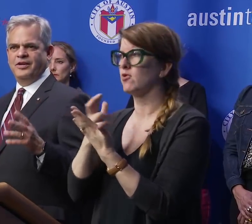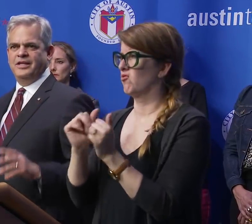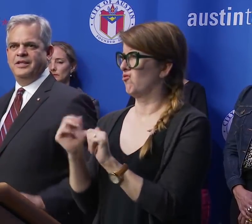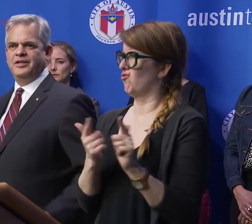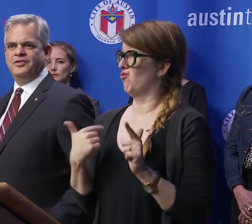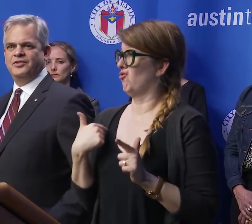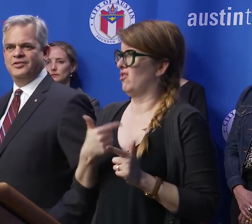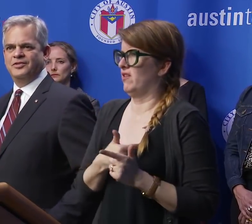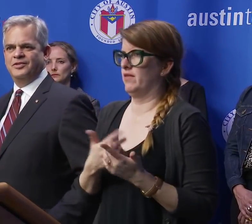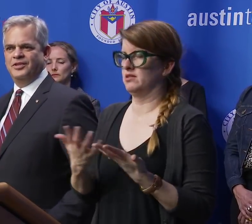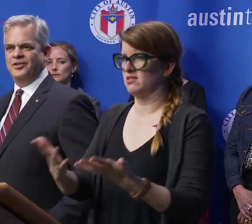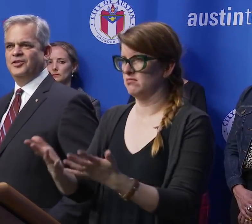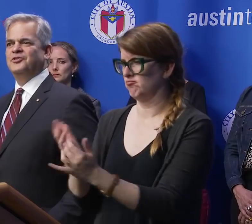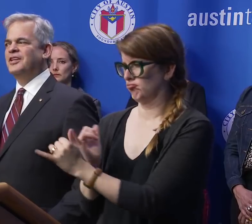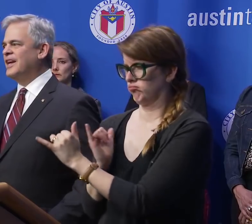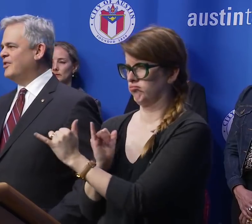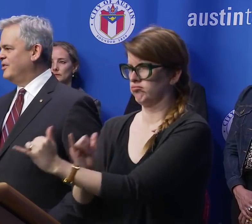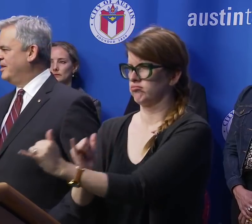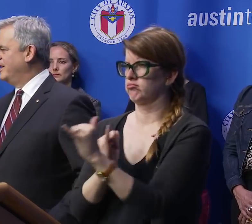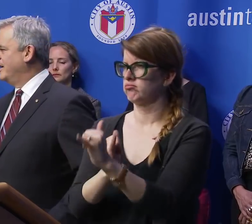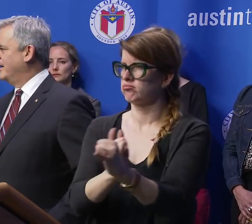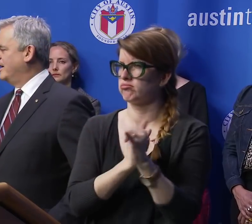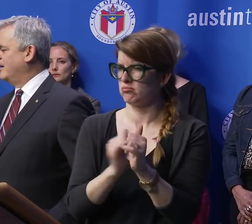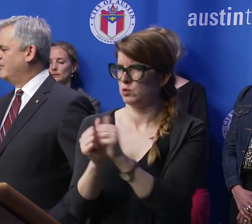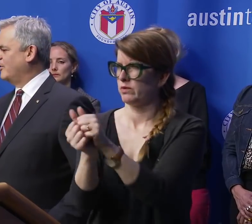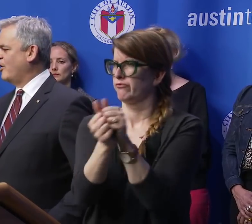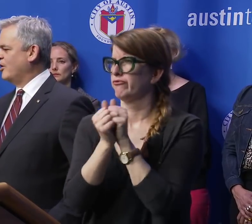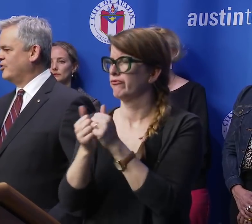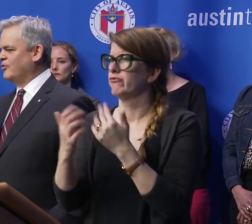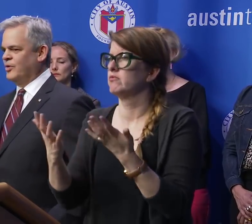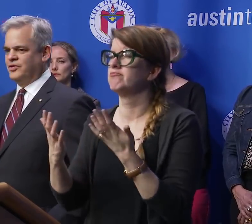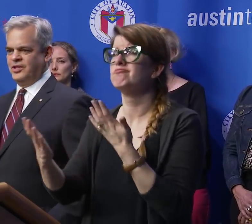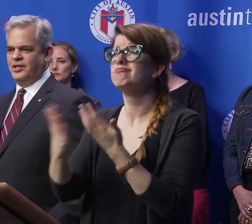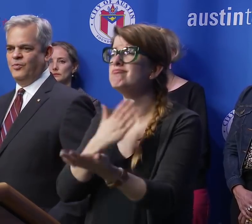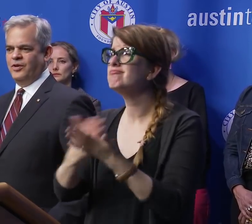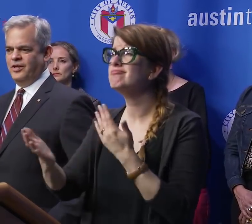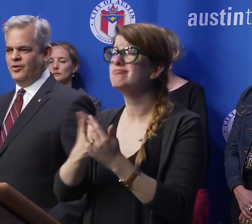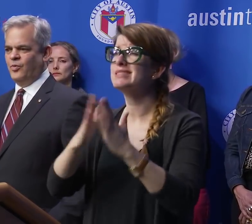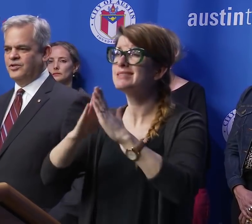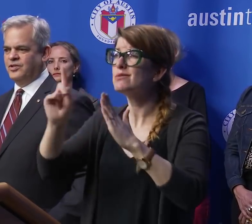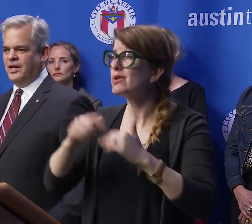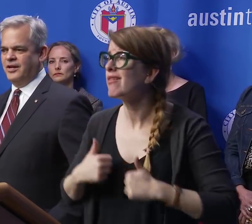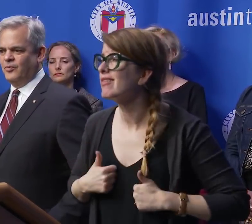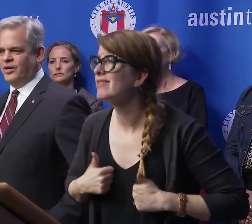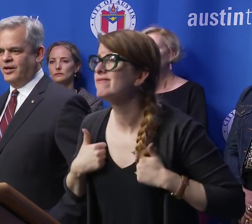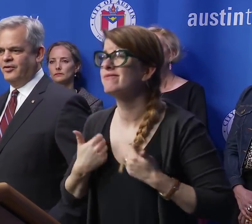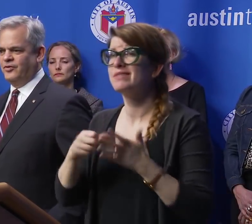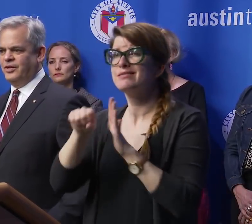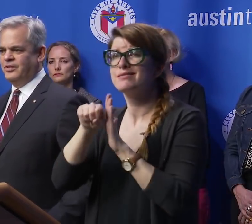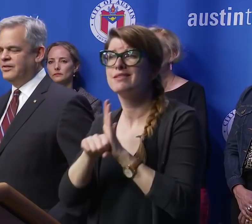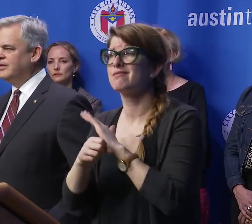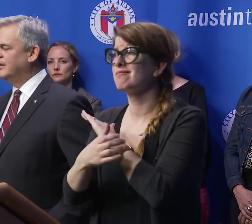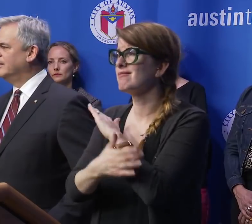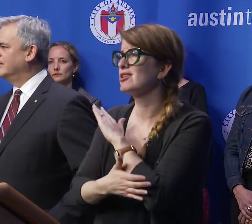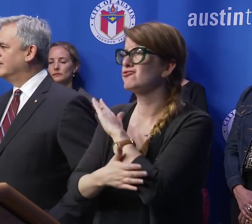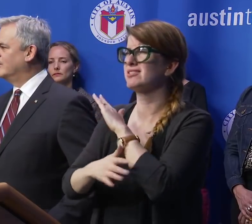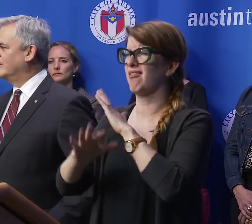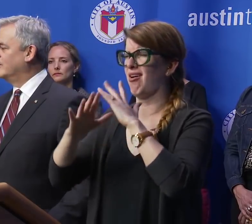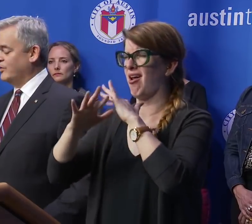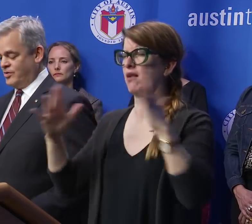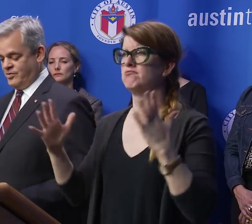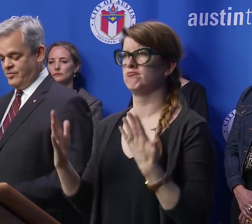are in this together, regardless of what city we're in or what state or what country or